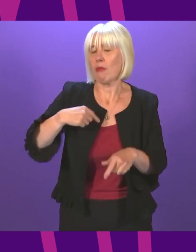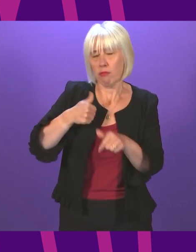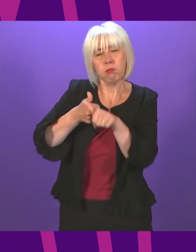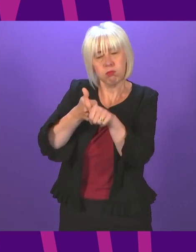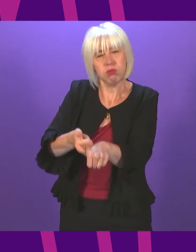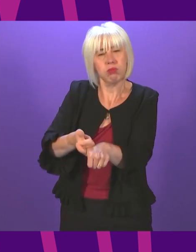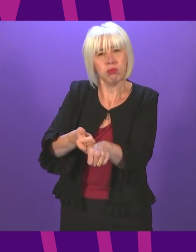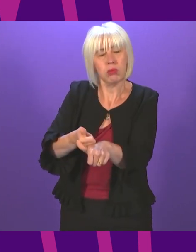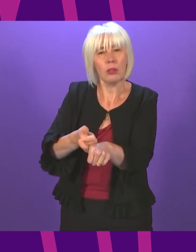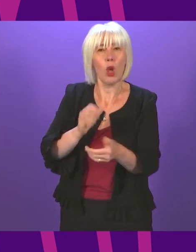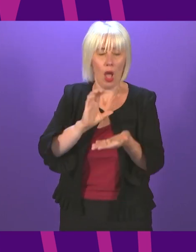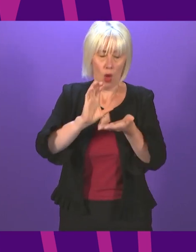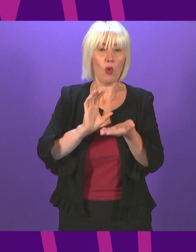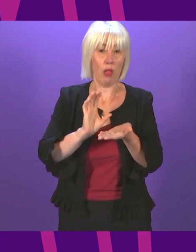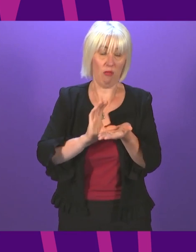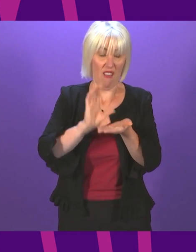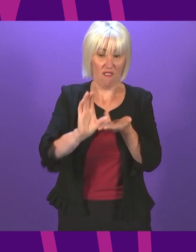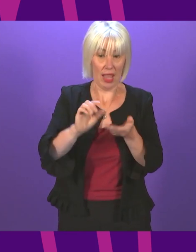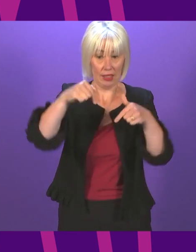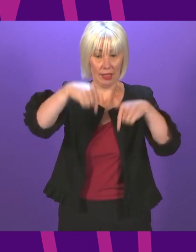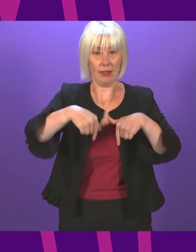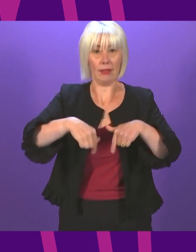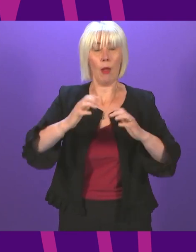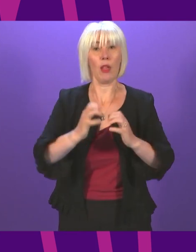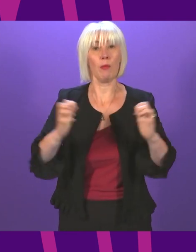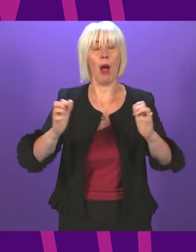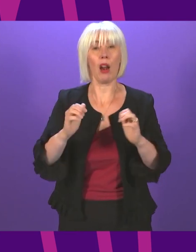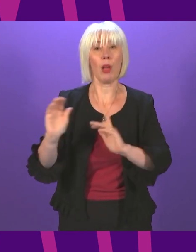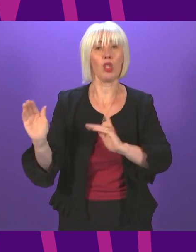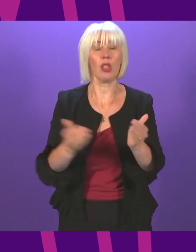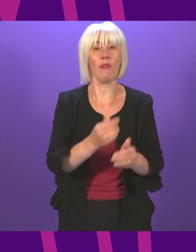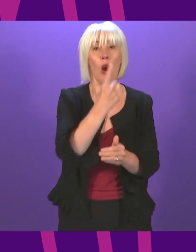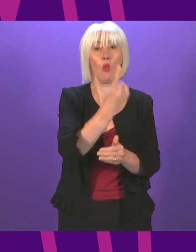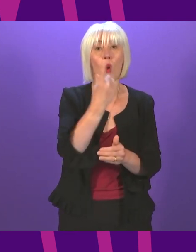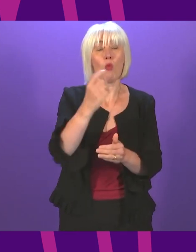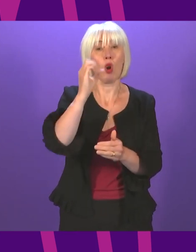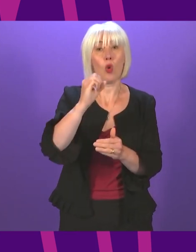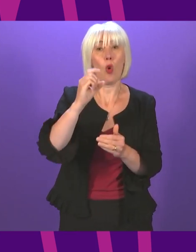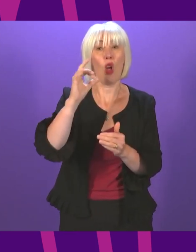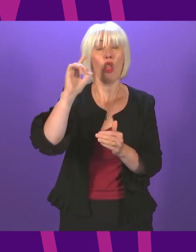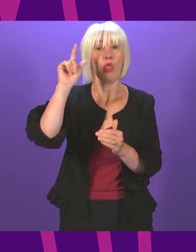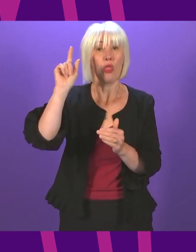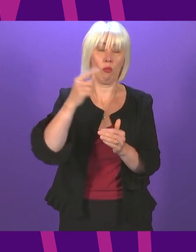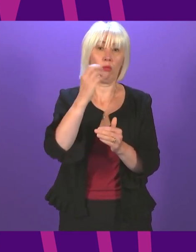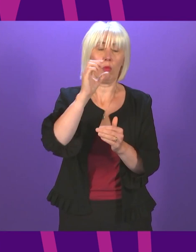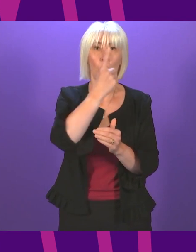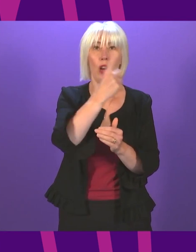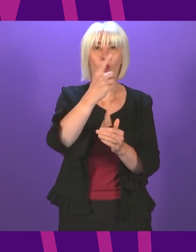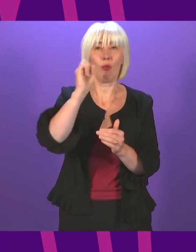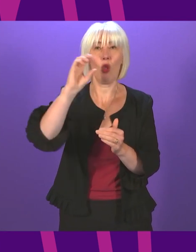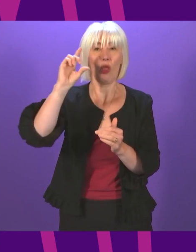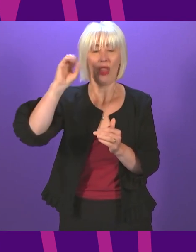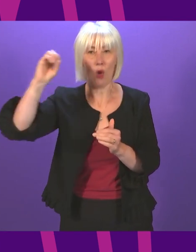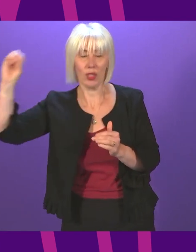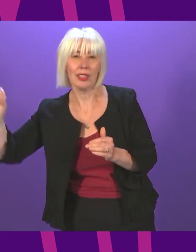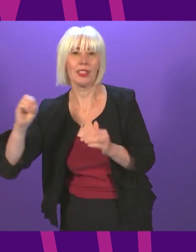the investment in this Parliament to support the delivery of 110,000 new affordable homes between now and